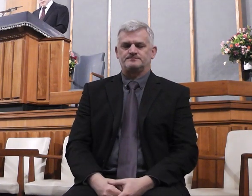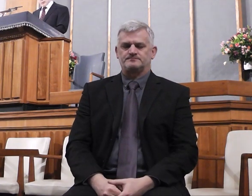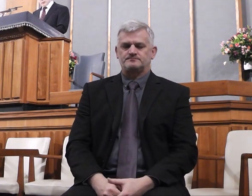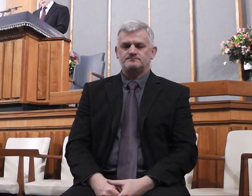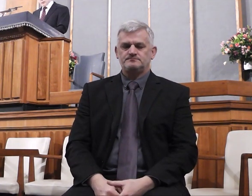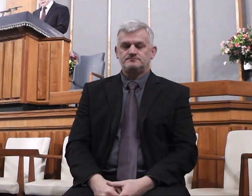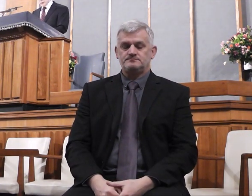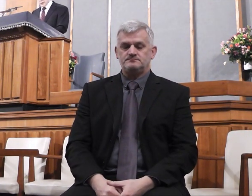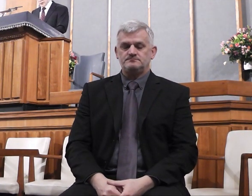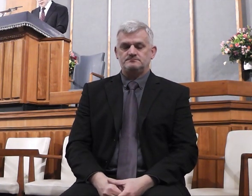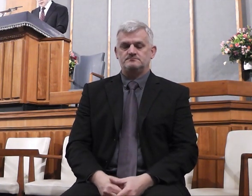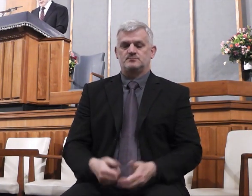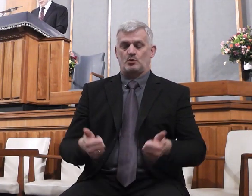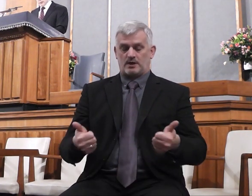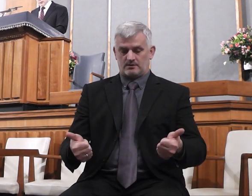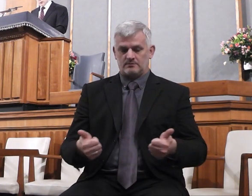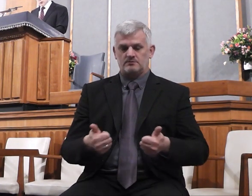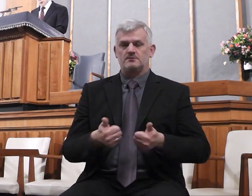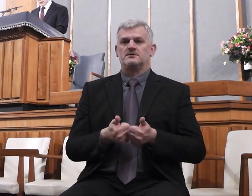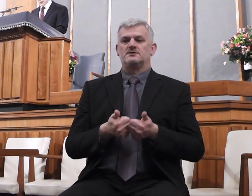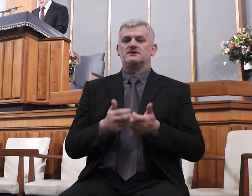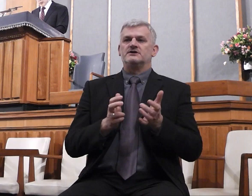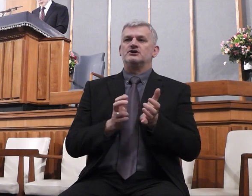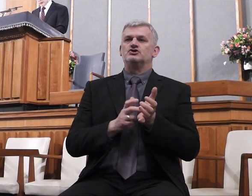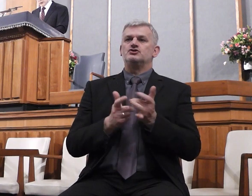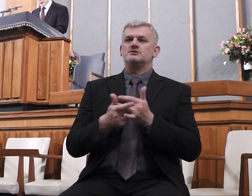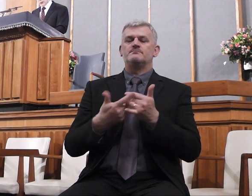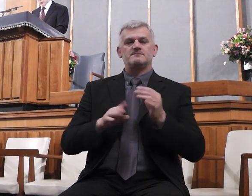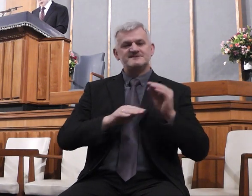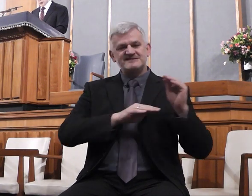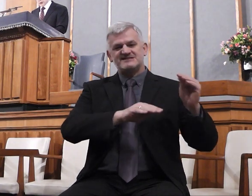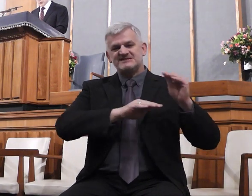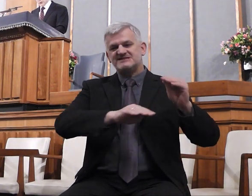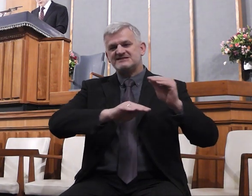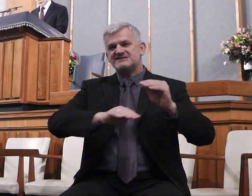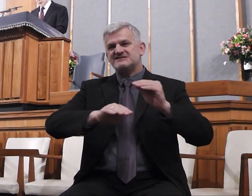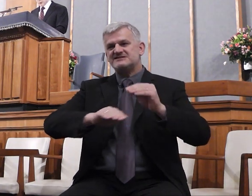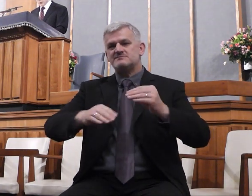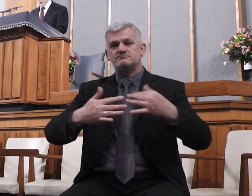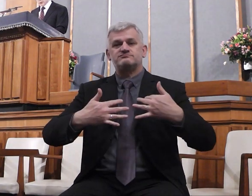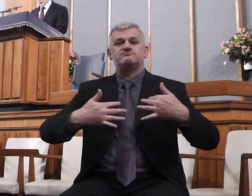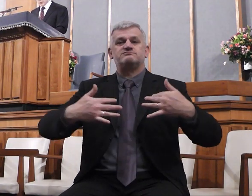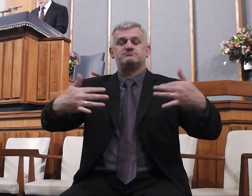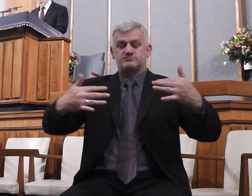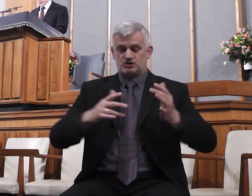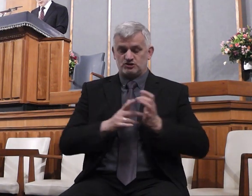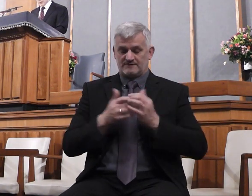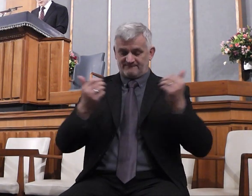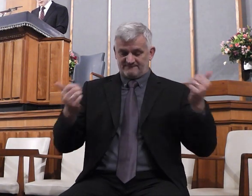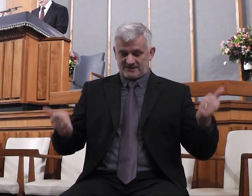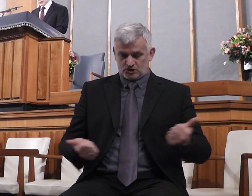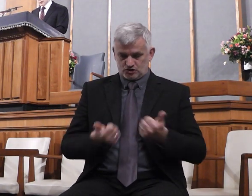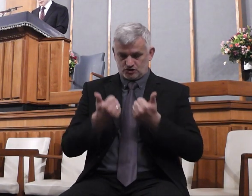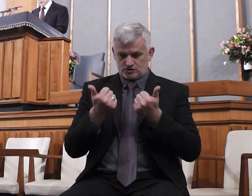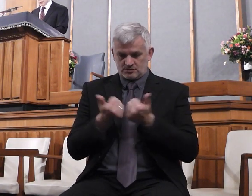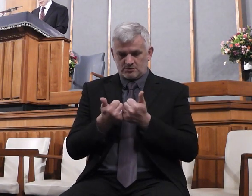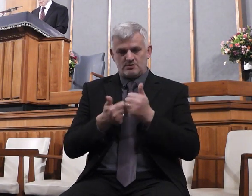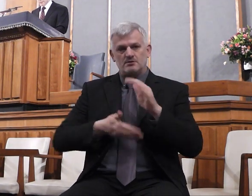Now when he had ended all his sayings in the audience of the people, he entered into Capernaum,